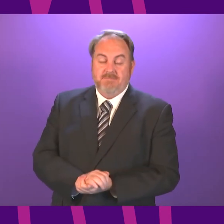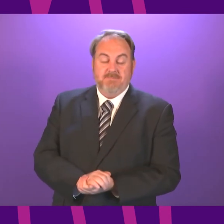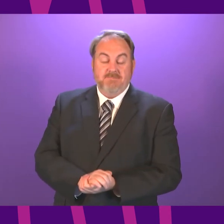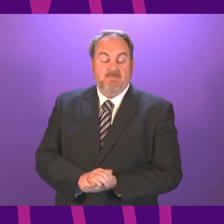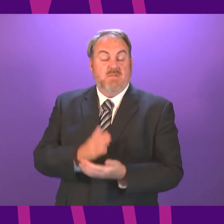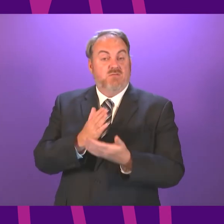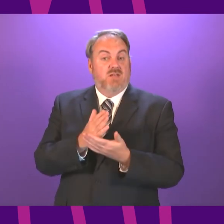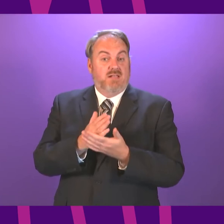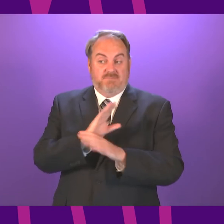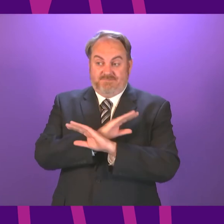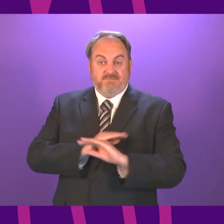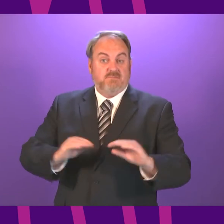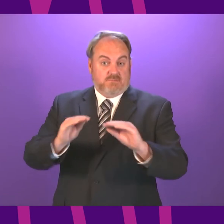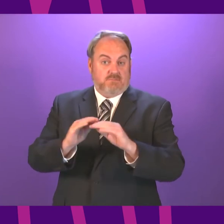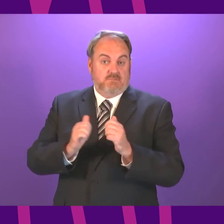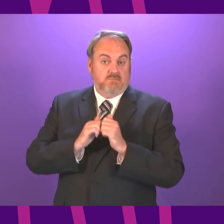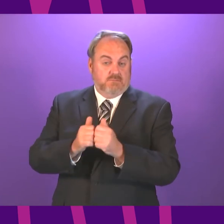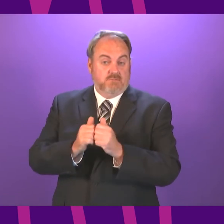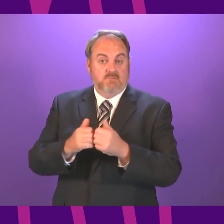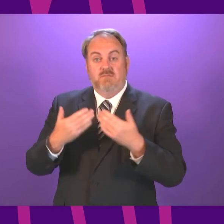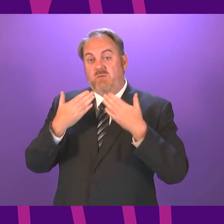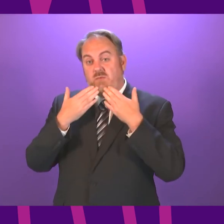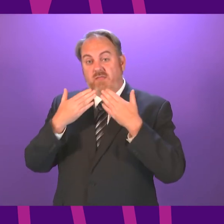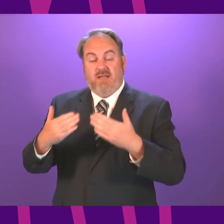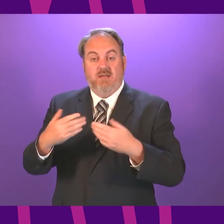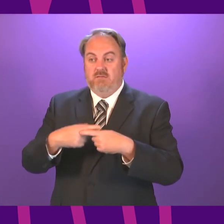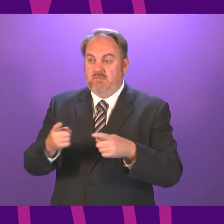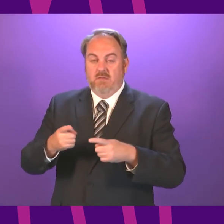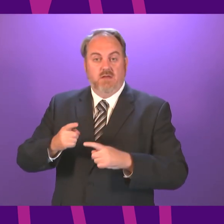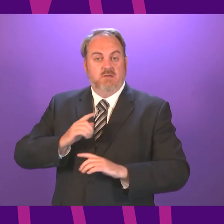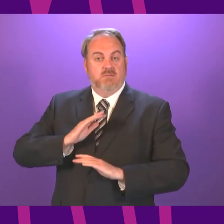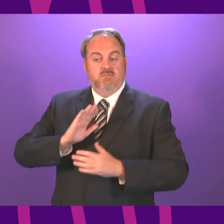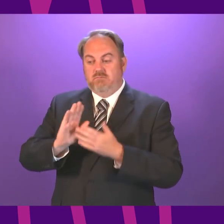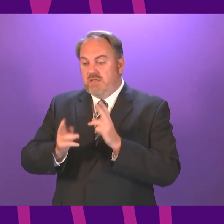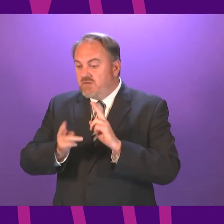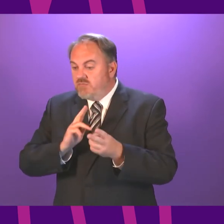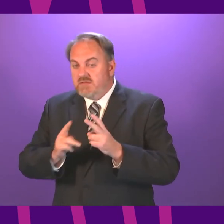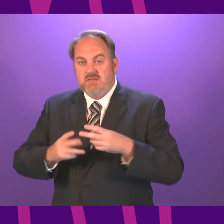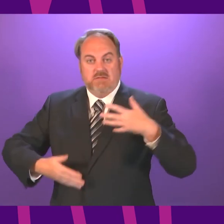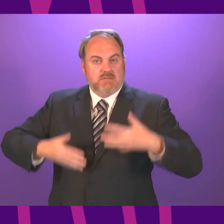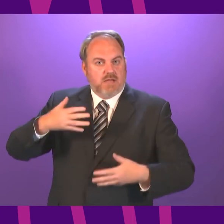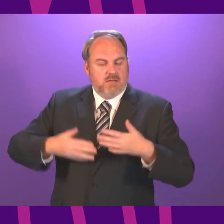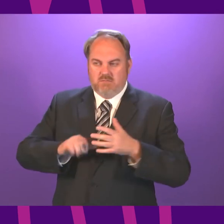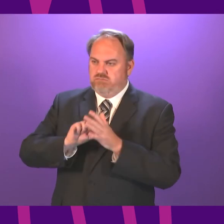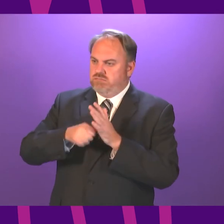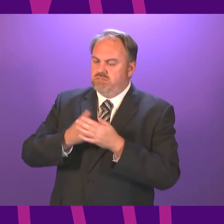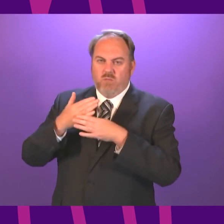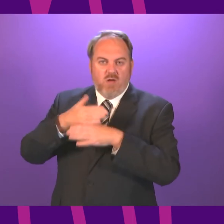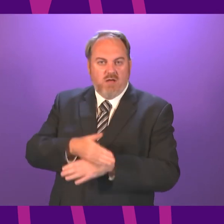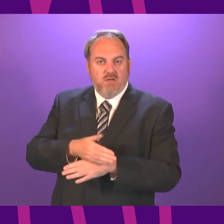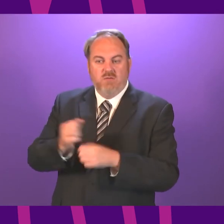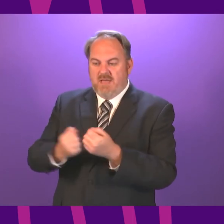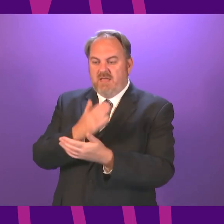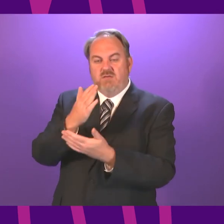as no doubt I will in the future, I want to thank the signers who have worked so hard and so well to help people access the Scottish